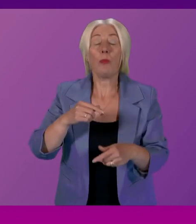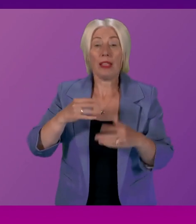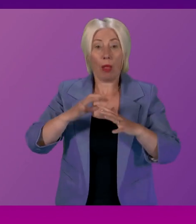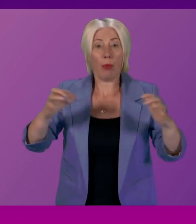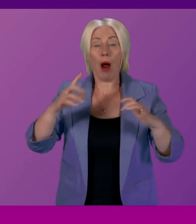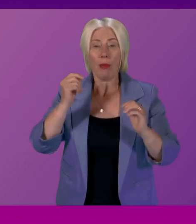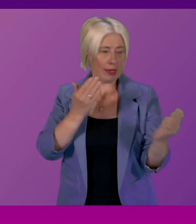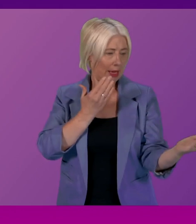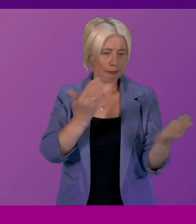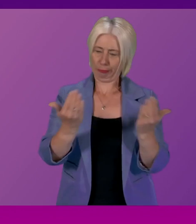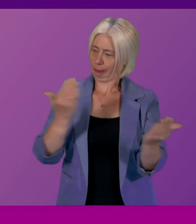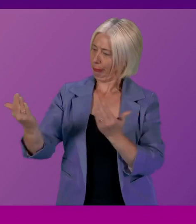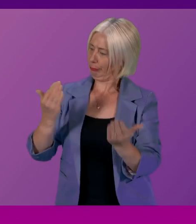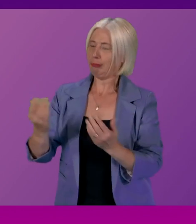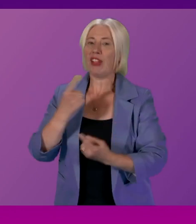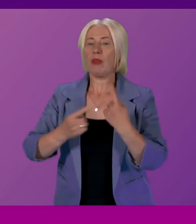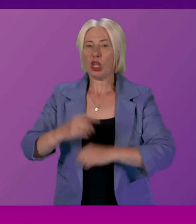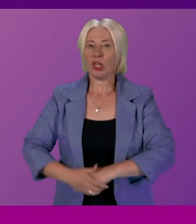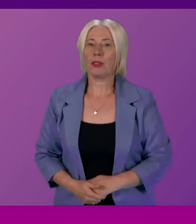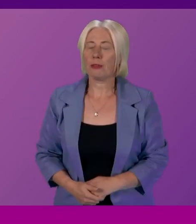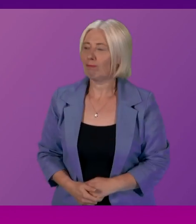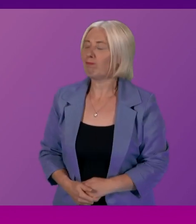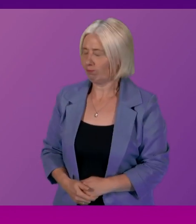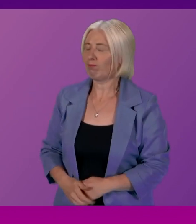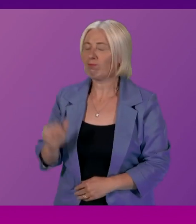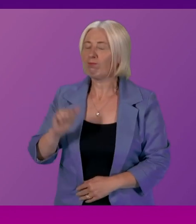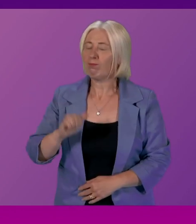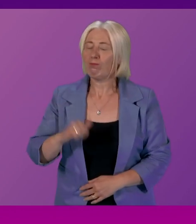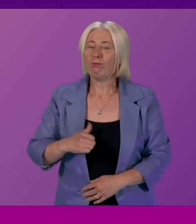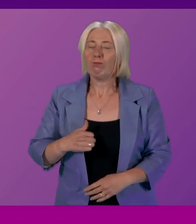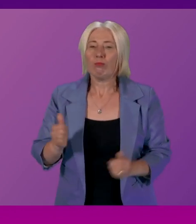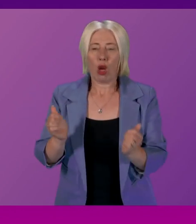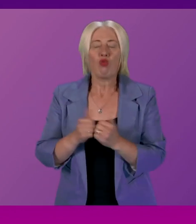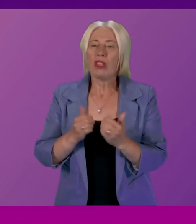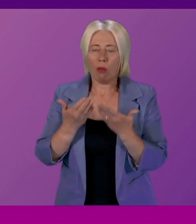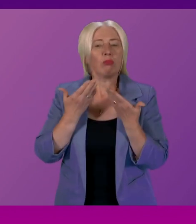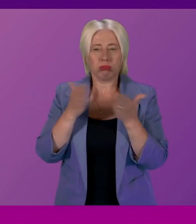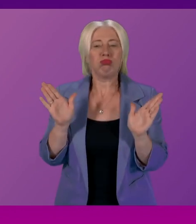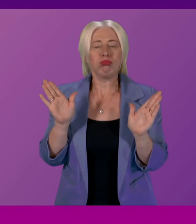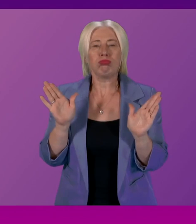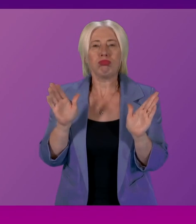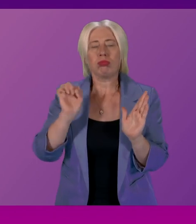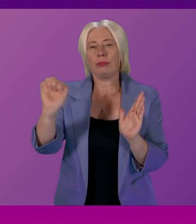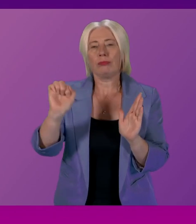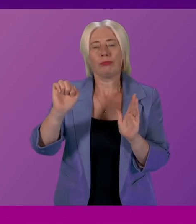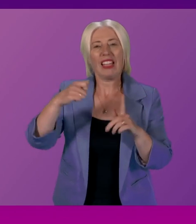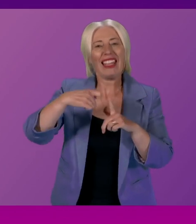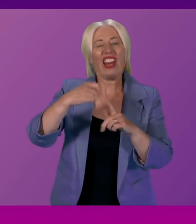accurately compare this information. So I'm very open to that. think this is a point that Kenneth Gibson has made